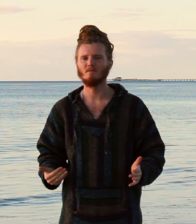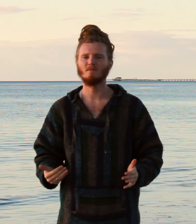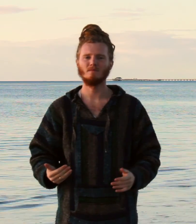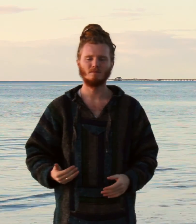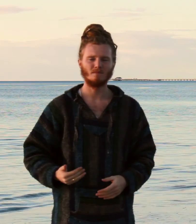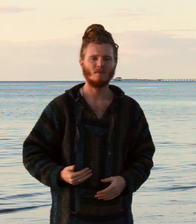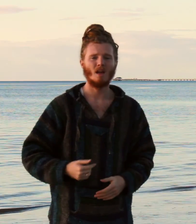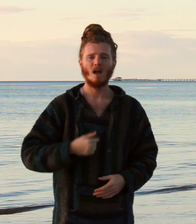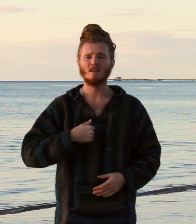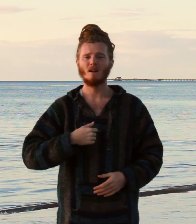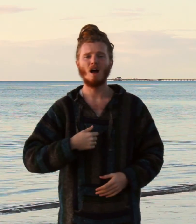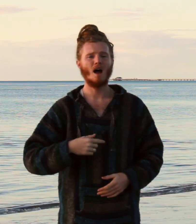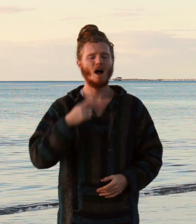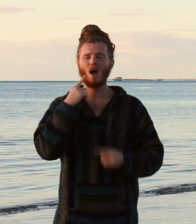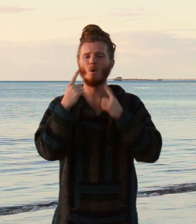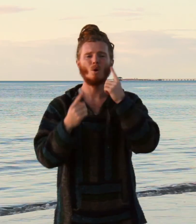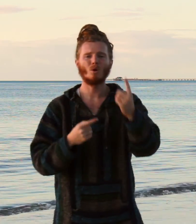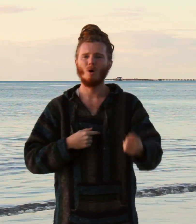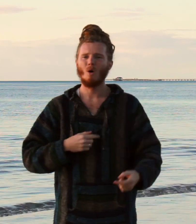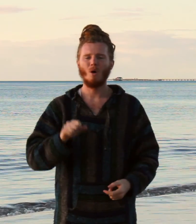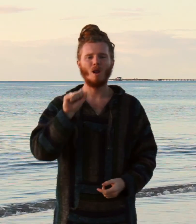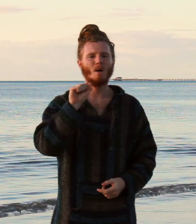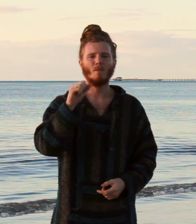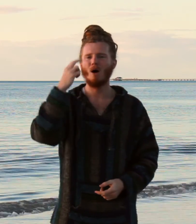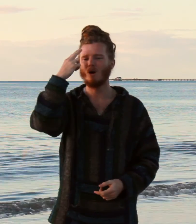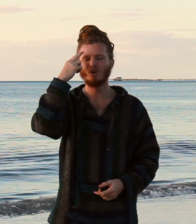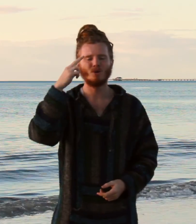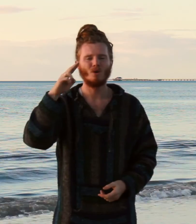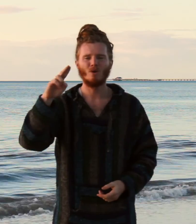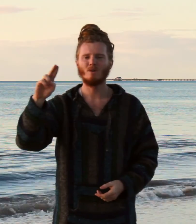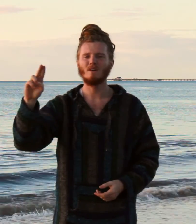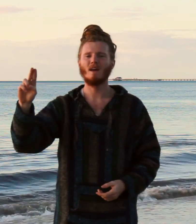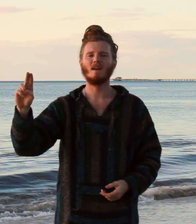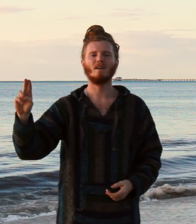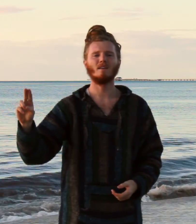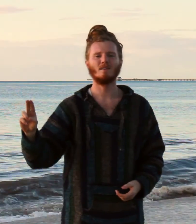So I will call upon your name